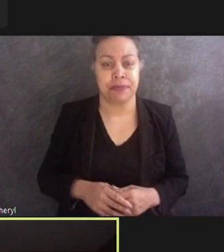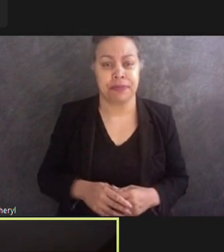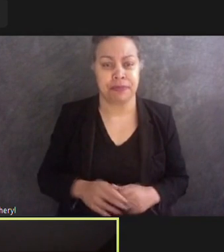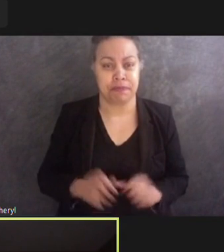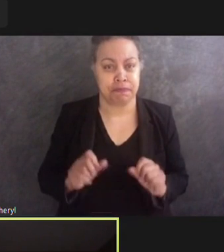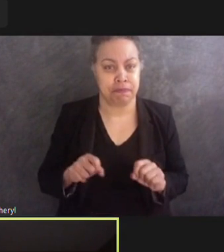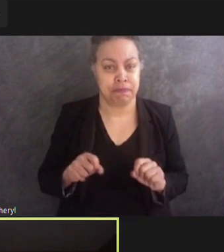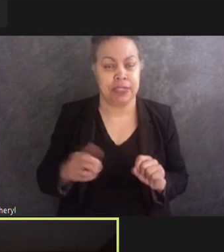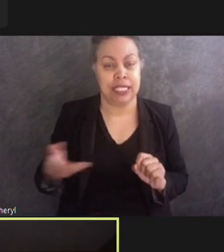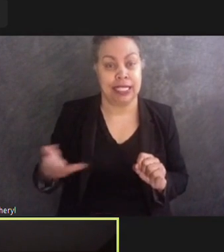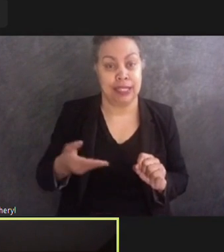participate was declined.